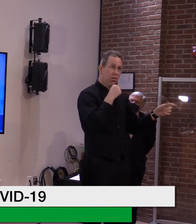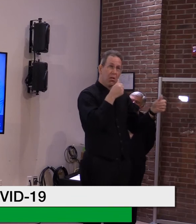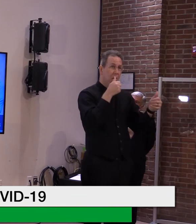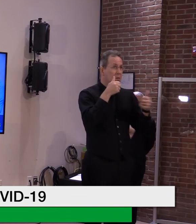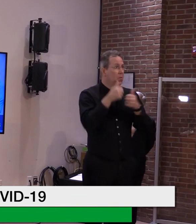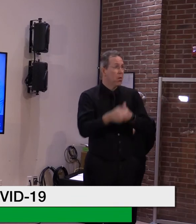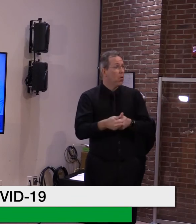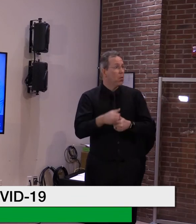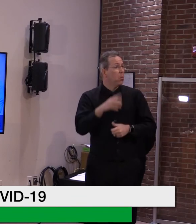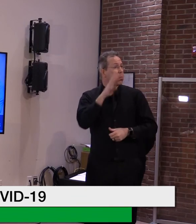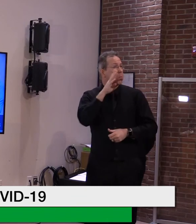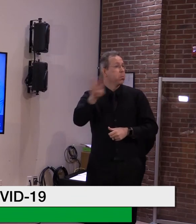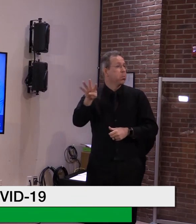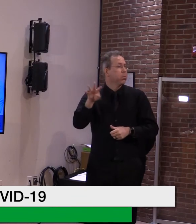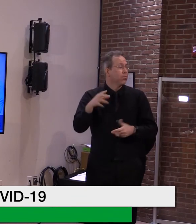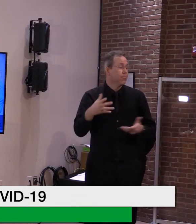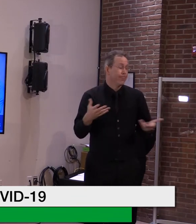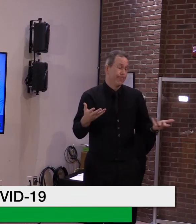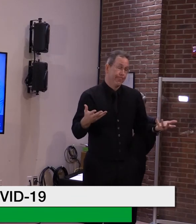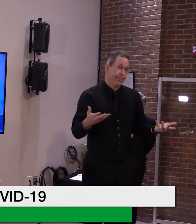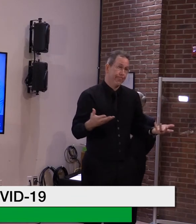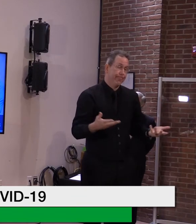proceeding goes. Dr. Levine.